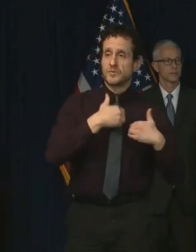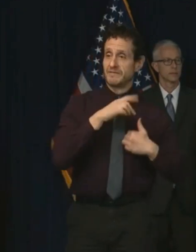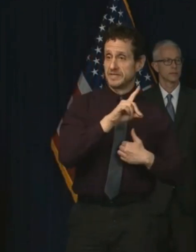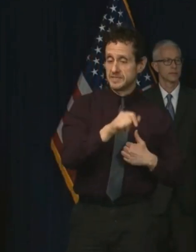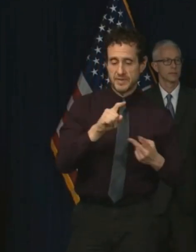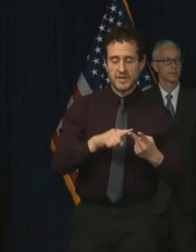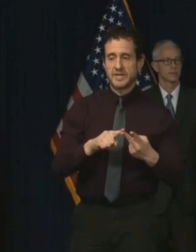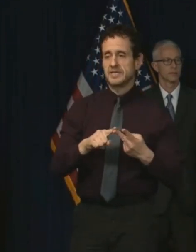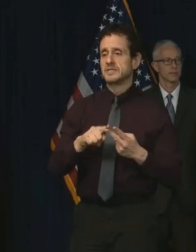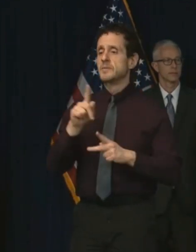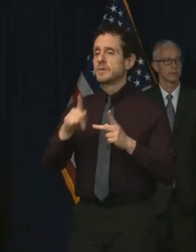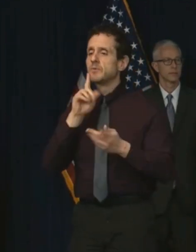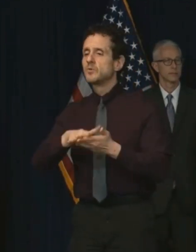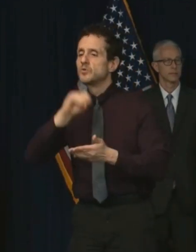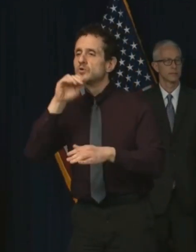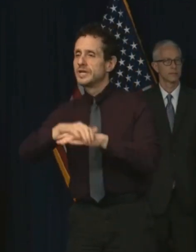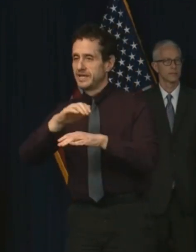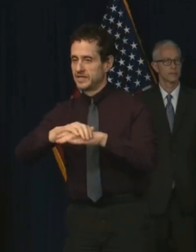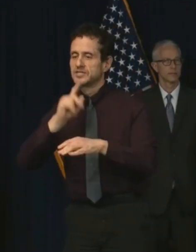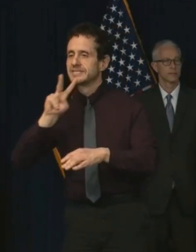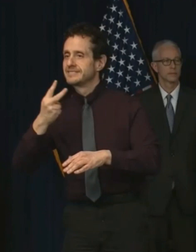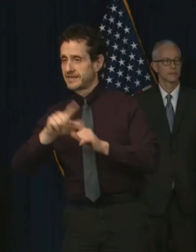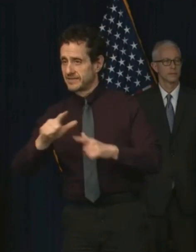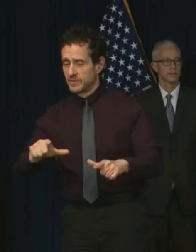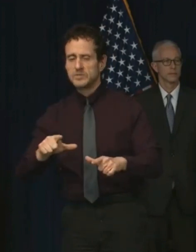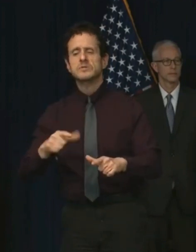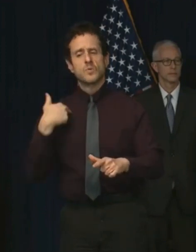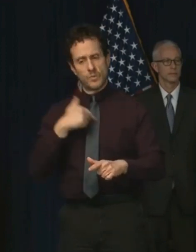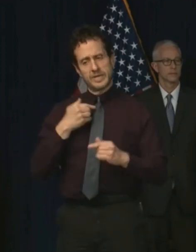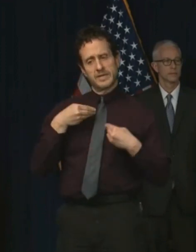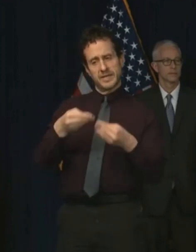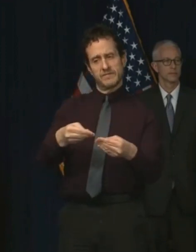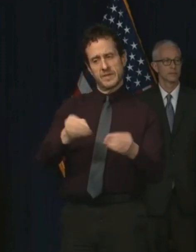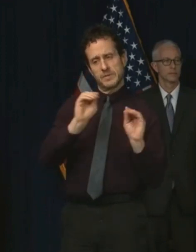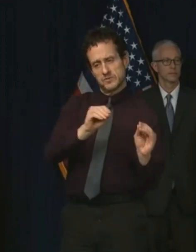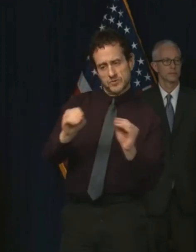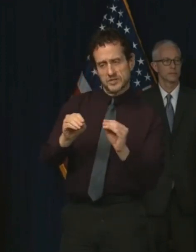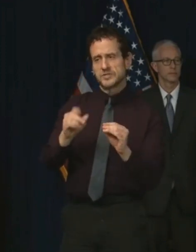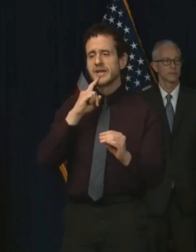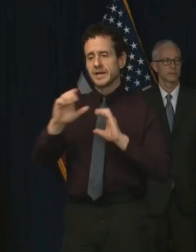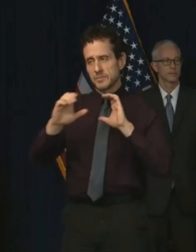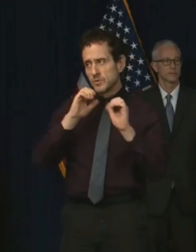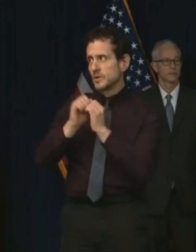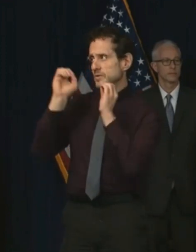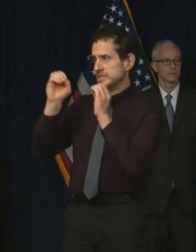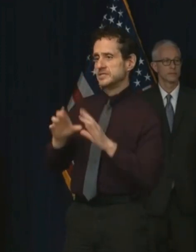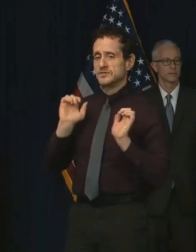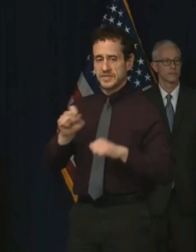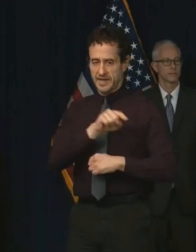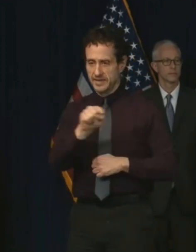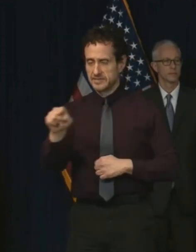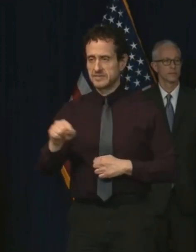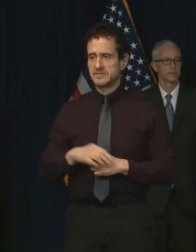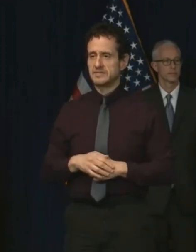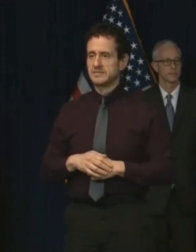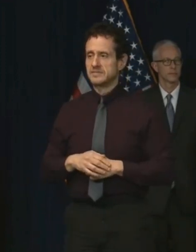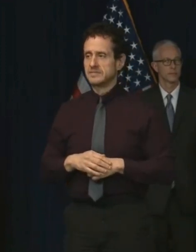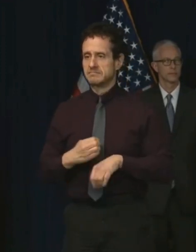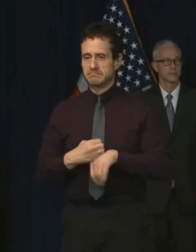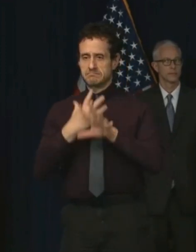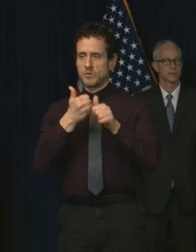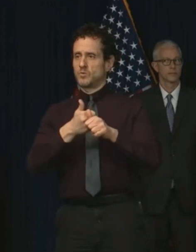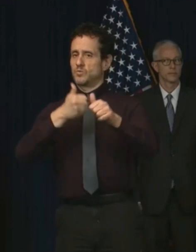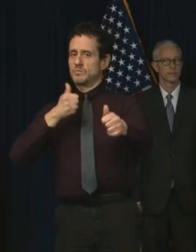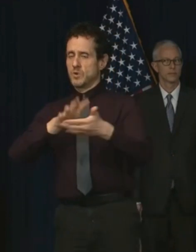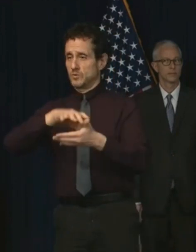learners, receive instructional materials and can communicate with their teachers. Remote learning will look different for